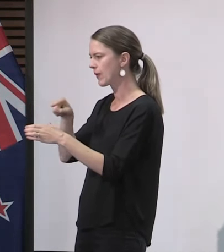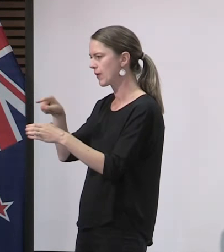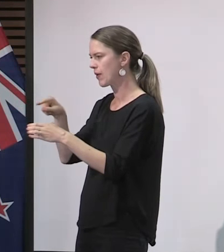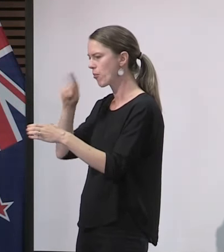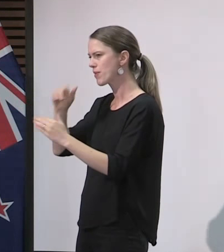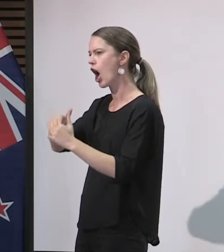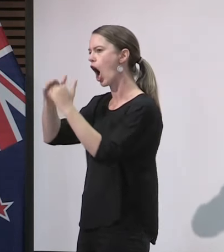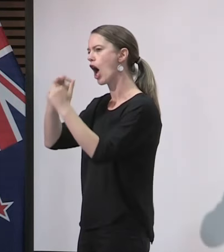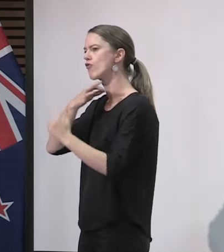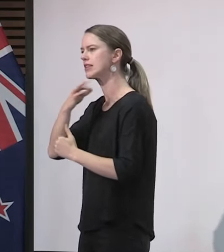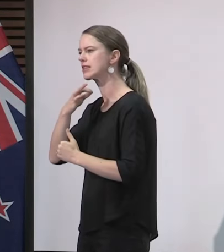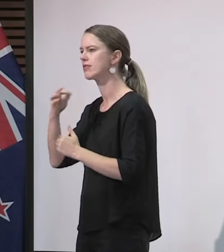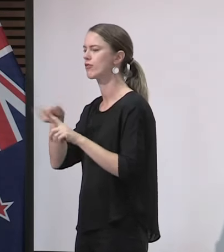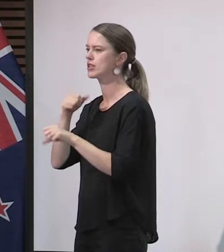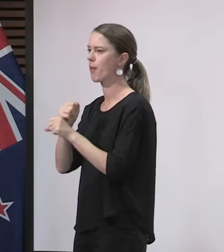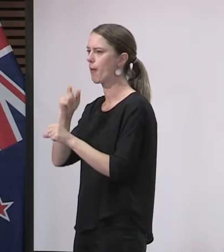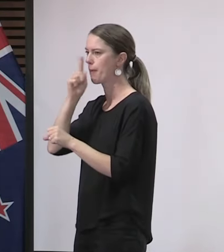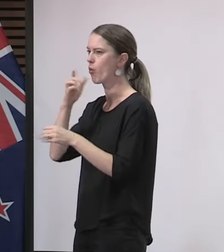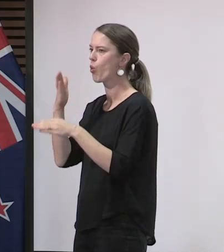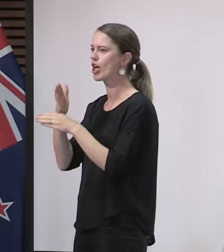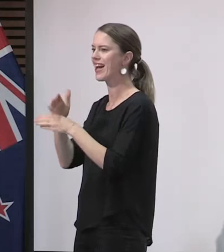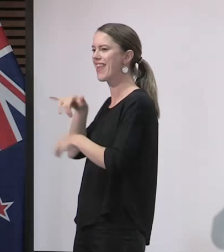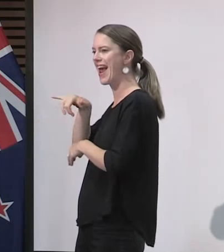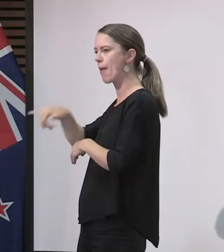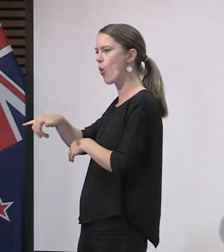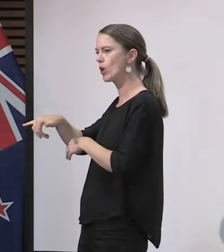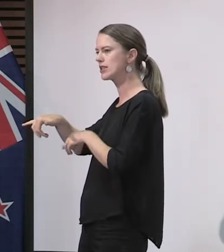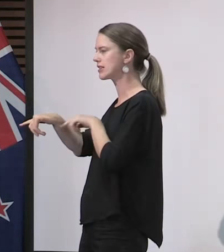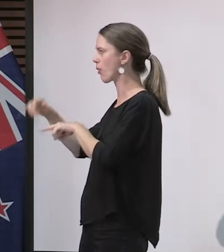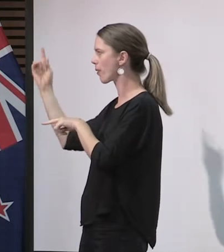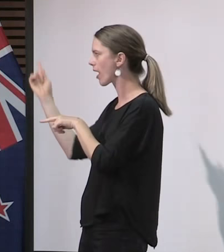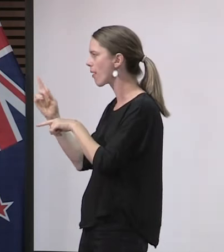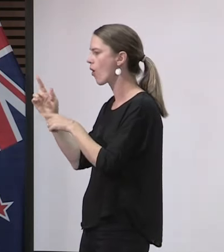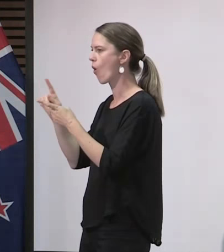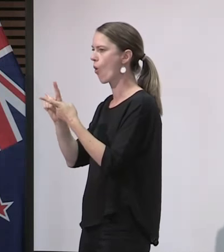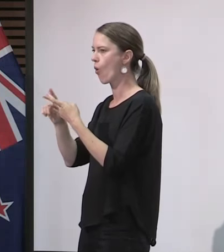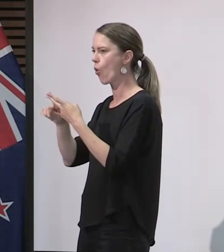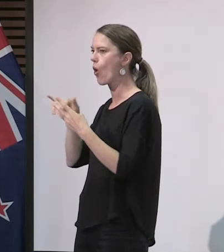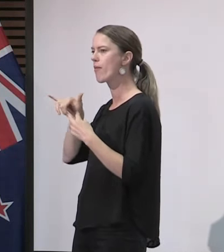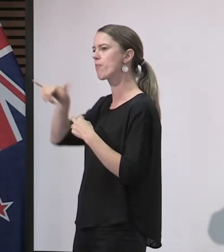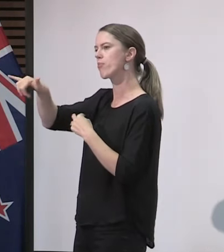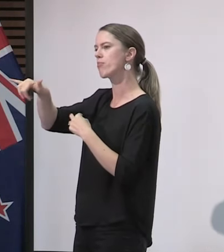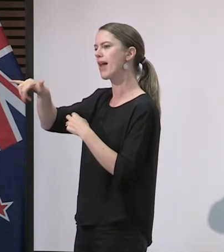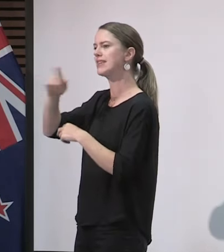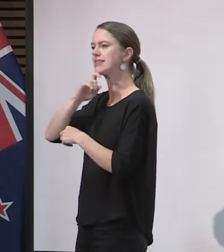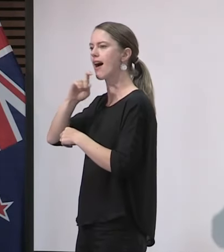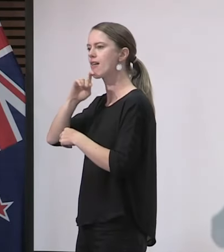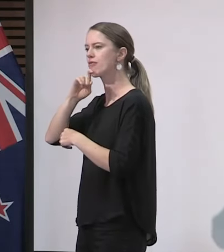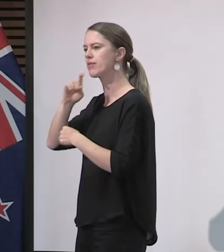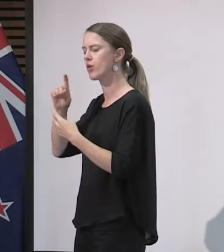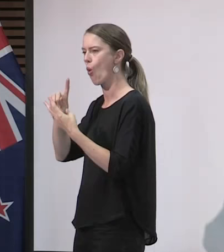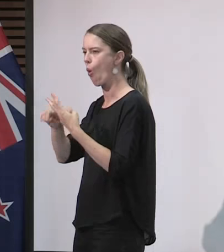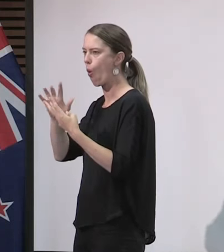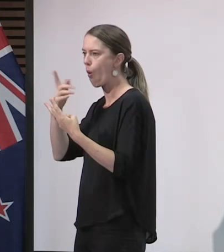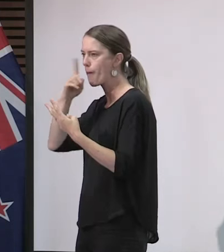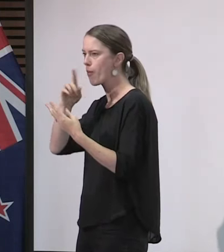higher risk, so people working at the border in particular, you would have made international airline staff, and as well as that perhaps